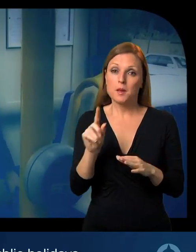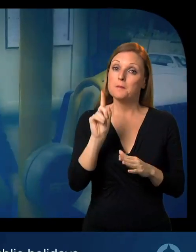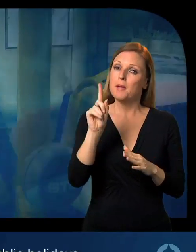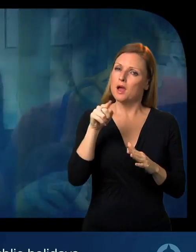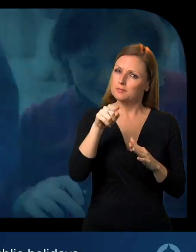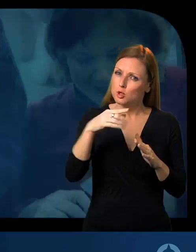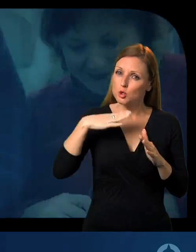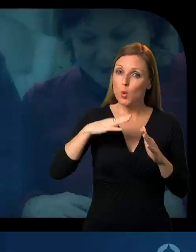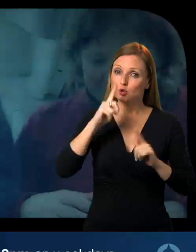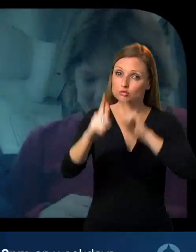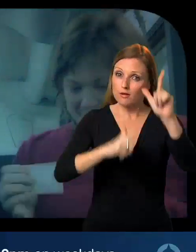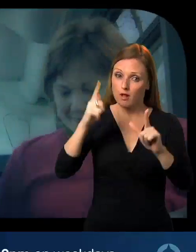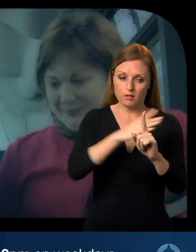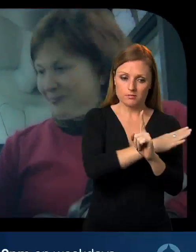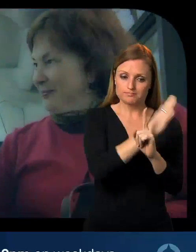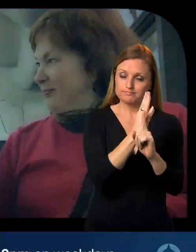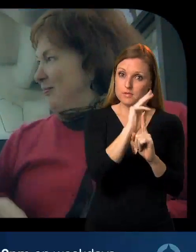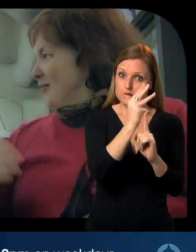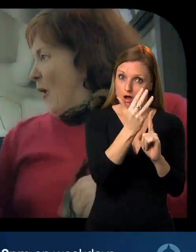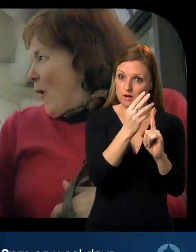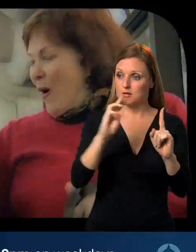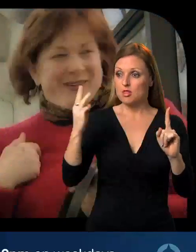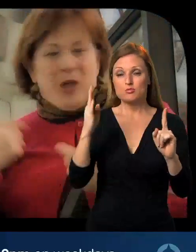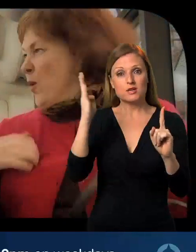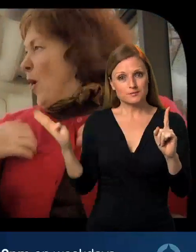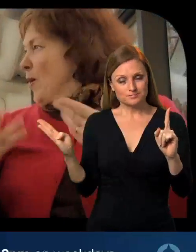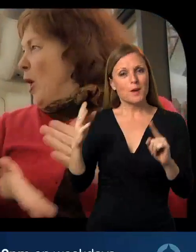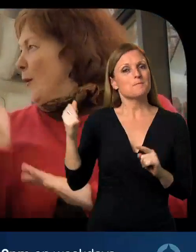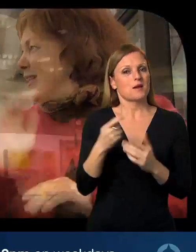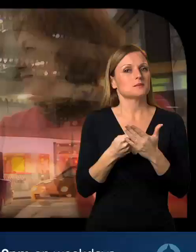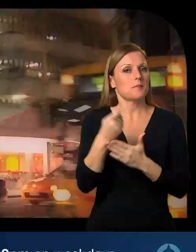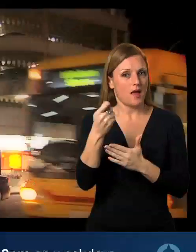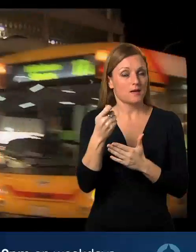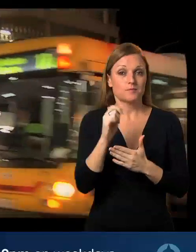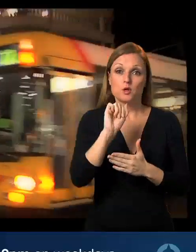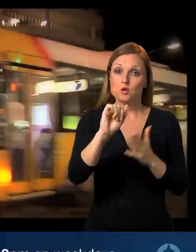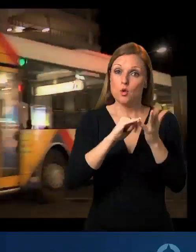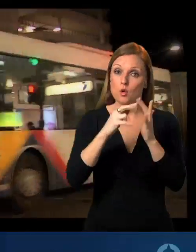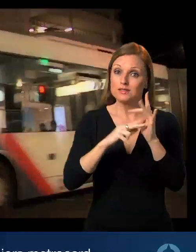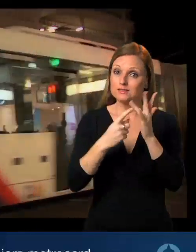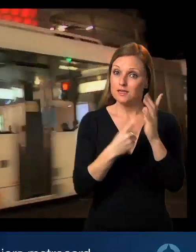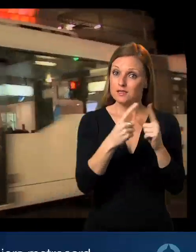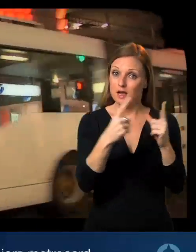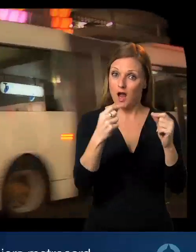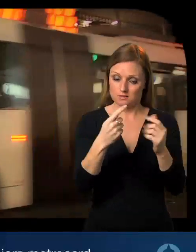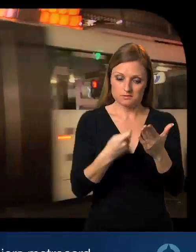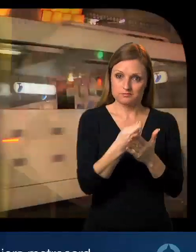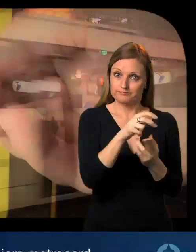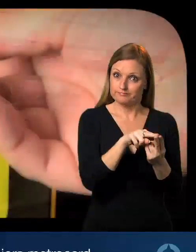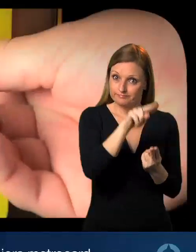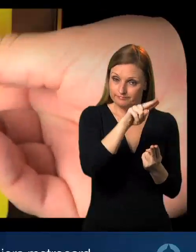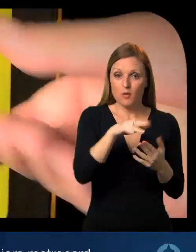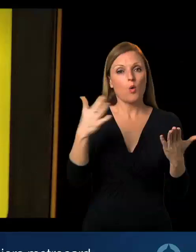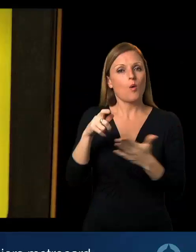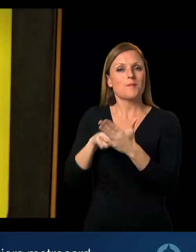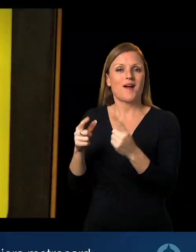holidays. Seniors who travel before 9.01am and after 3pm weekdays would need to add value to